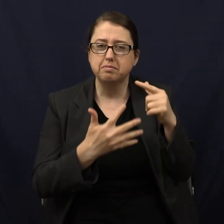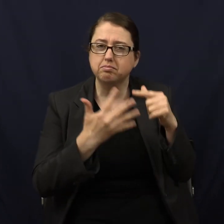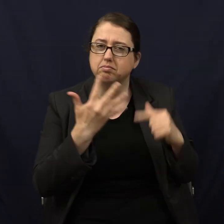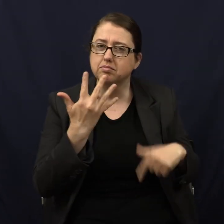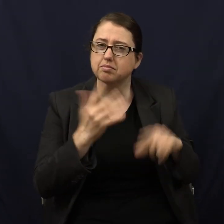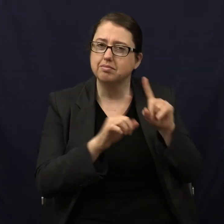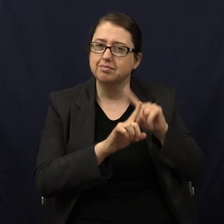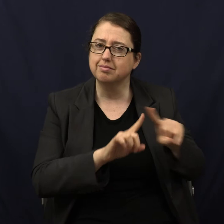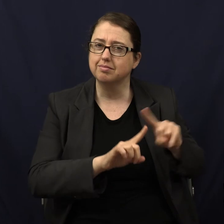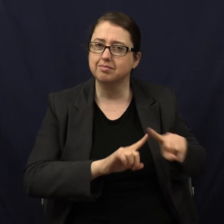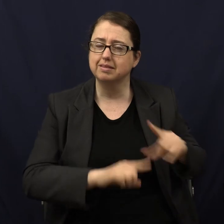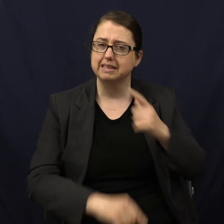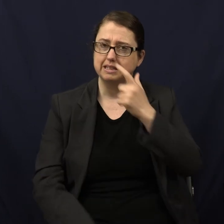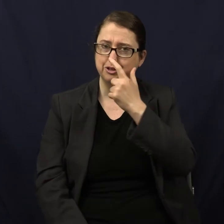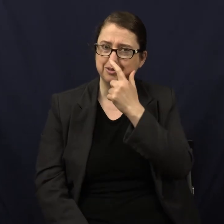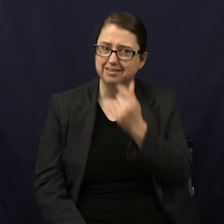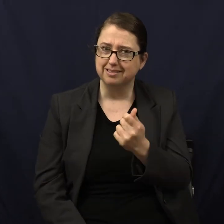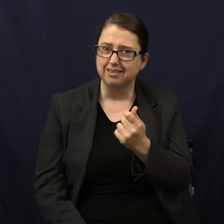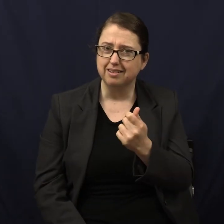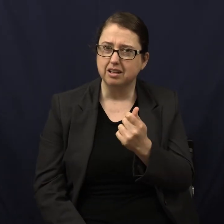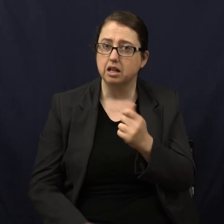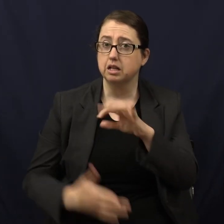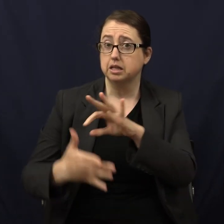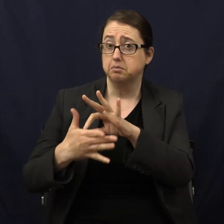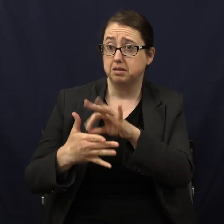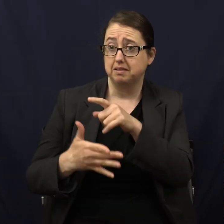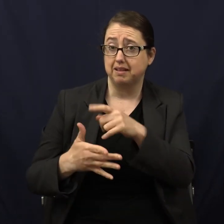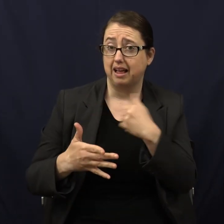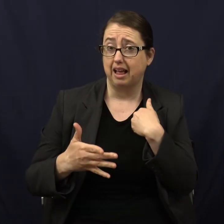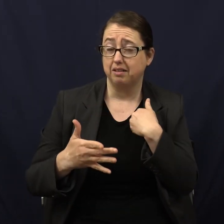Very interesting. How many different textures is meat?